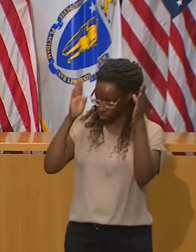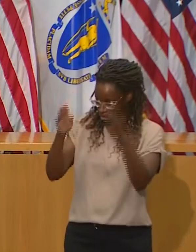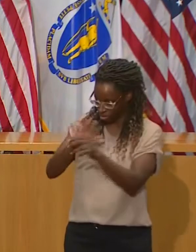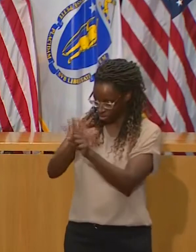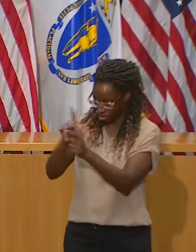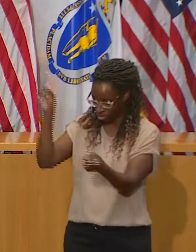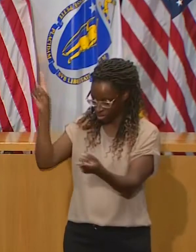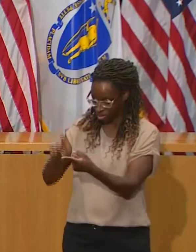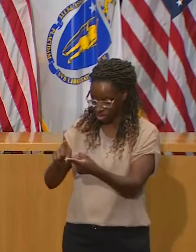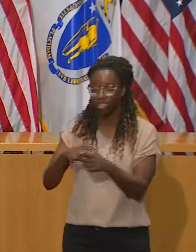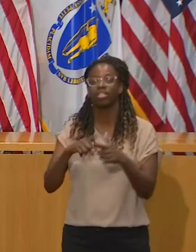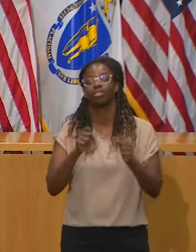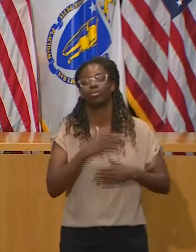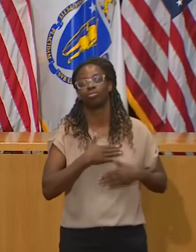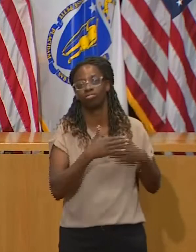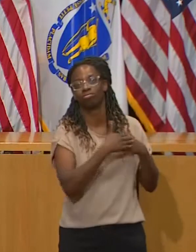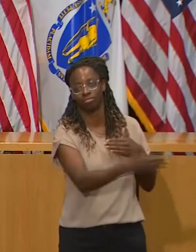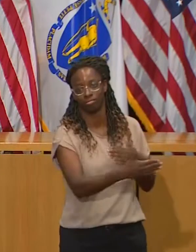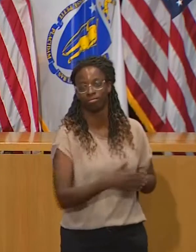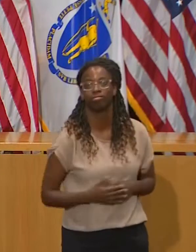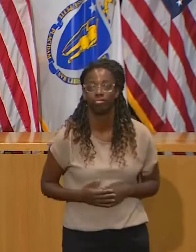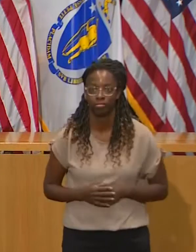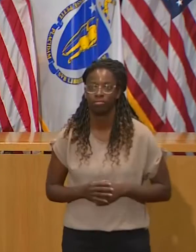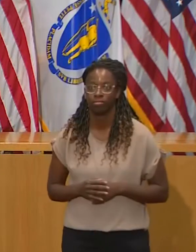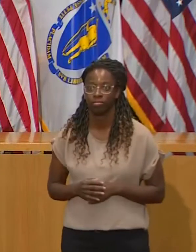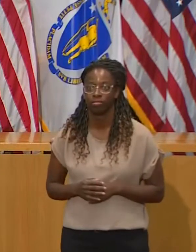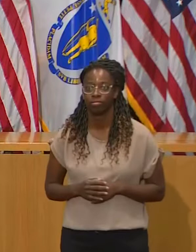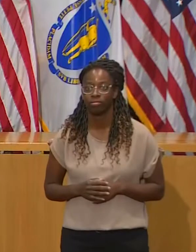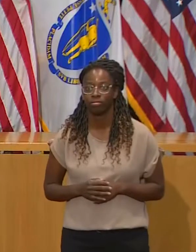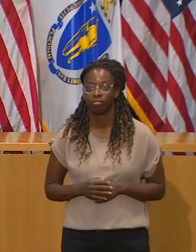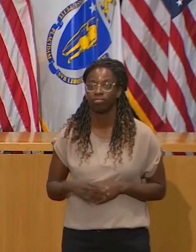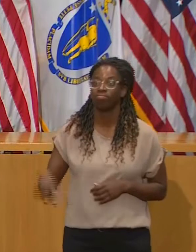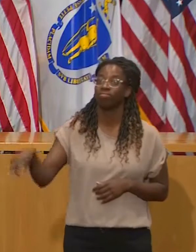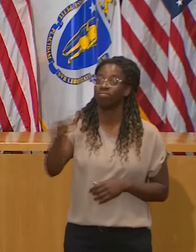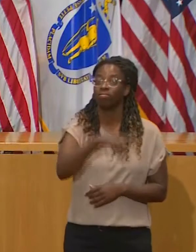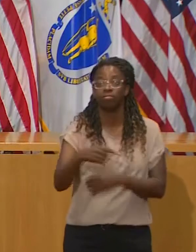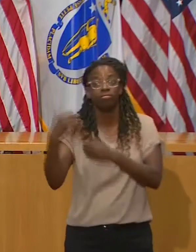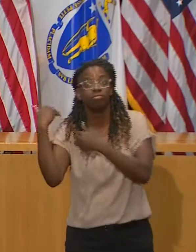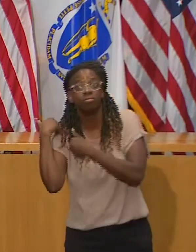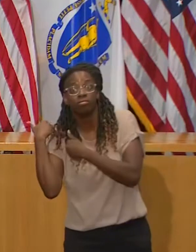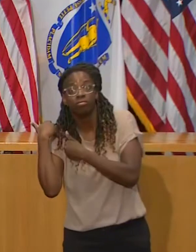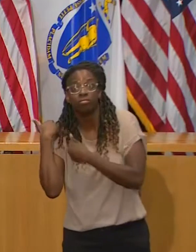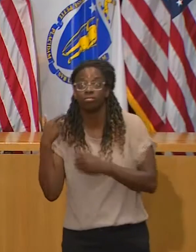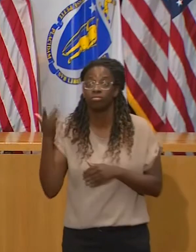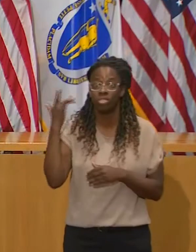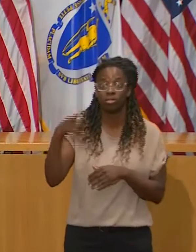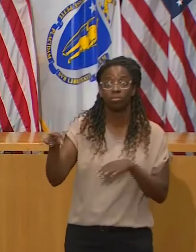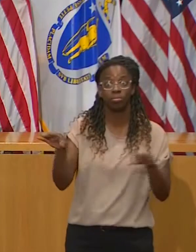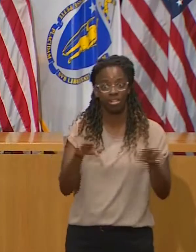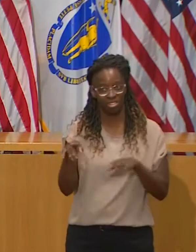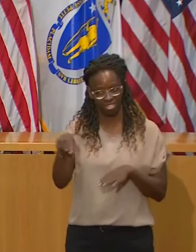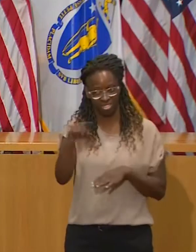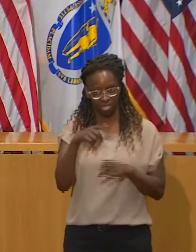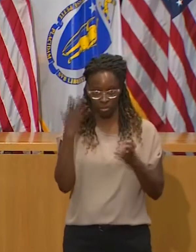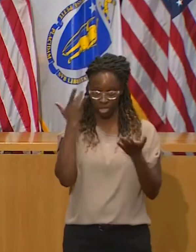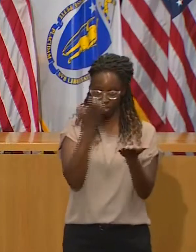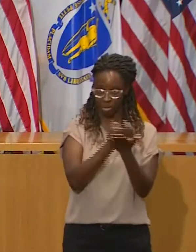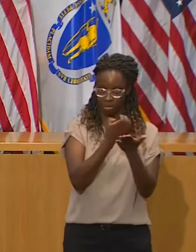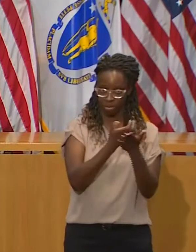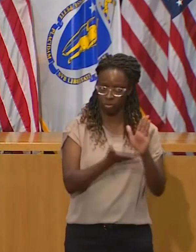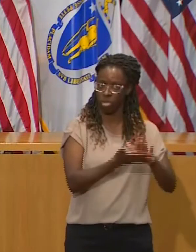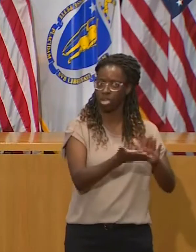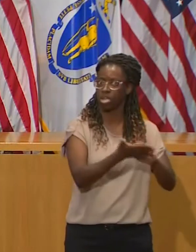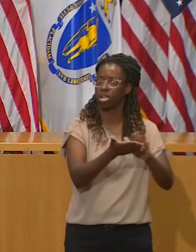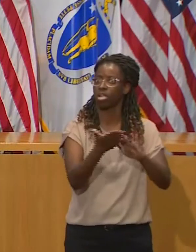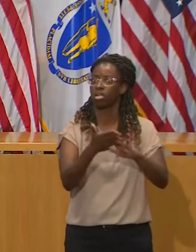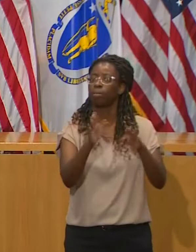responsible about this so that we can continue to keep our economy running, our schools open and ensure that our hospital system